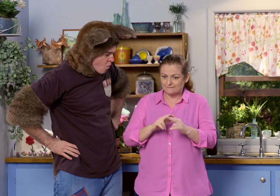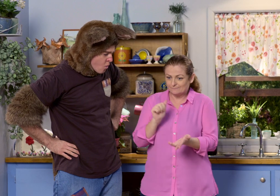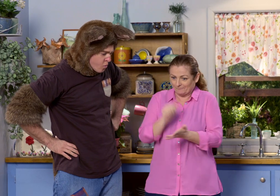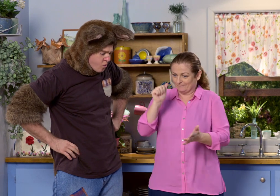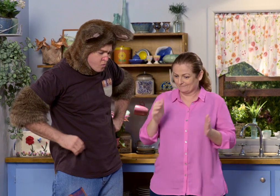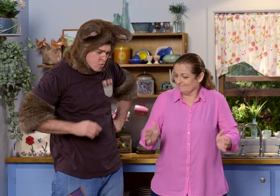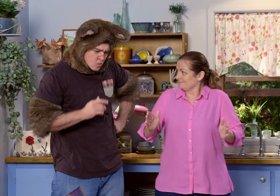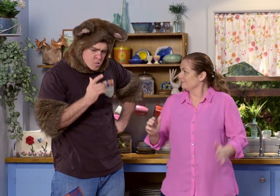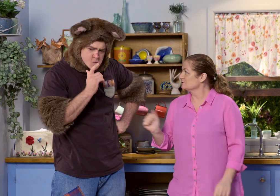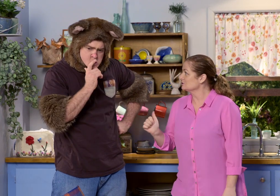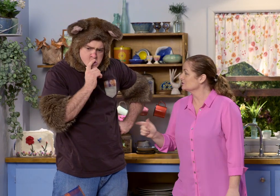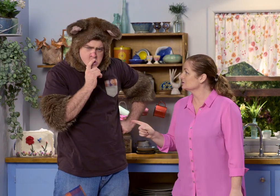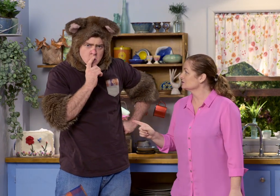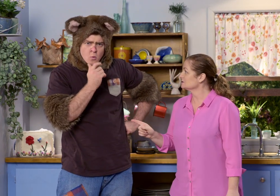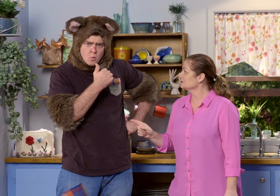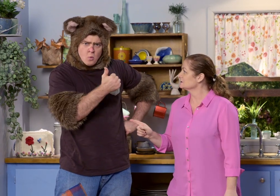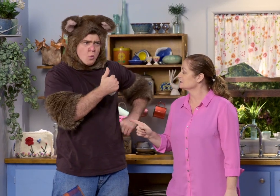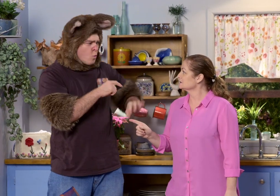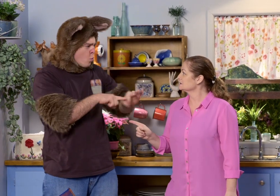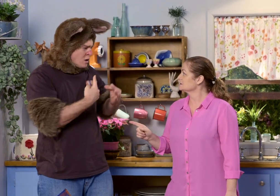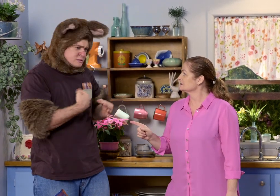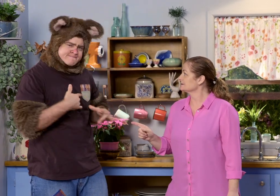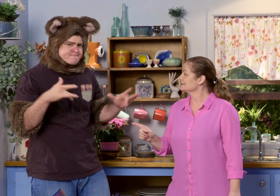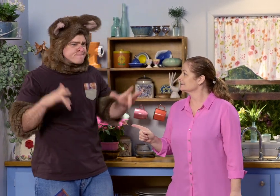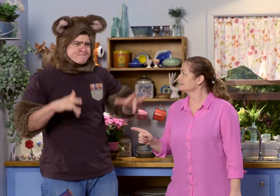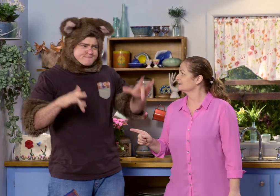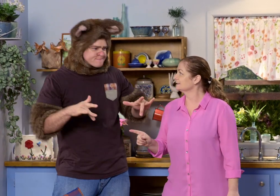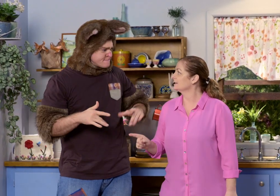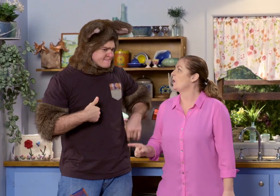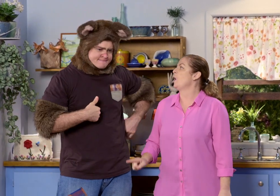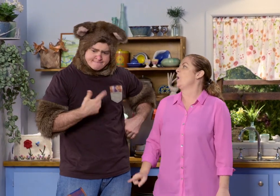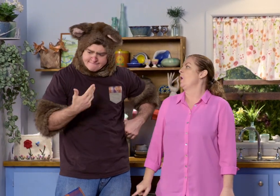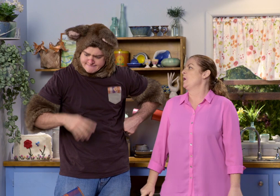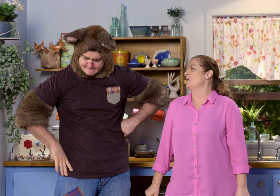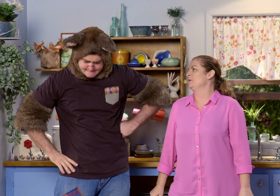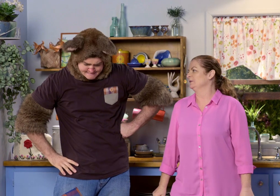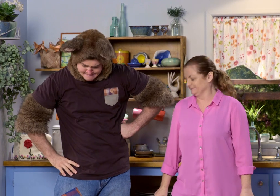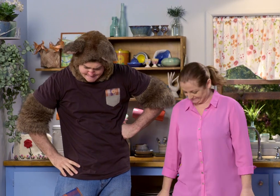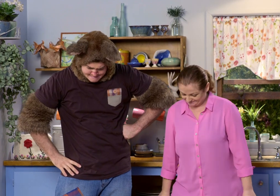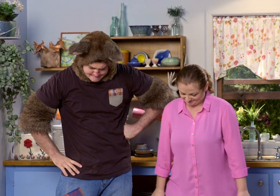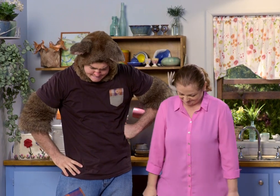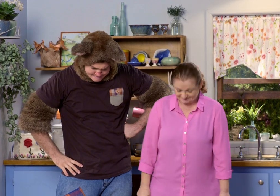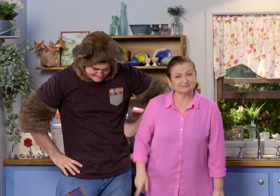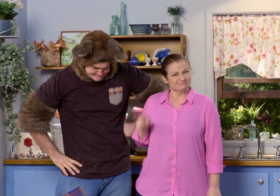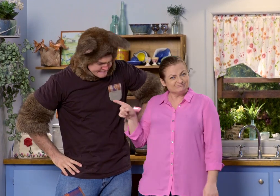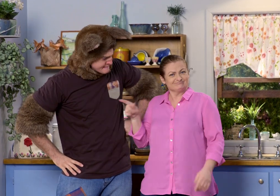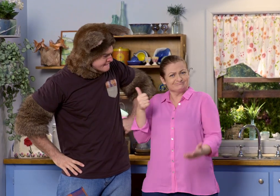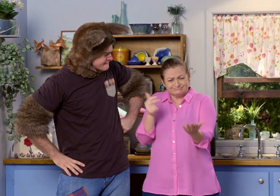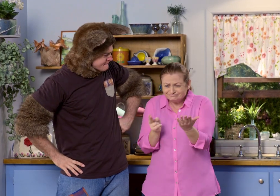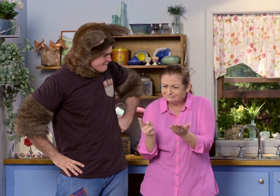right size or not? Hmm. Good question, Sally. I have not done that yet. Well, it was a